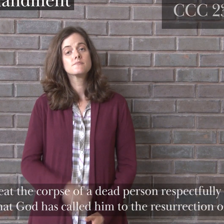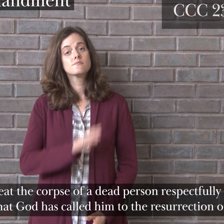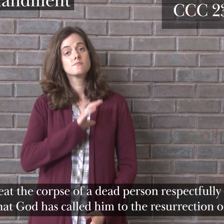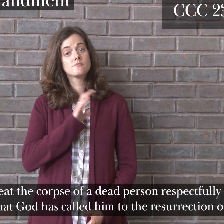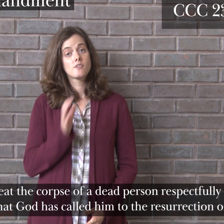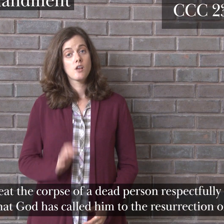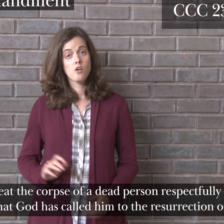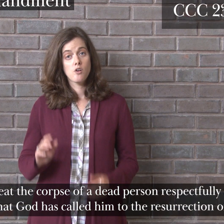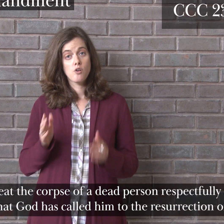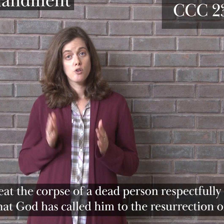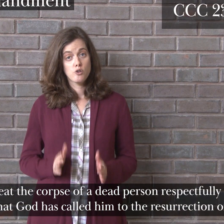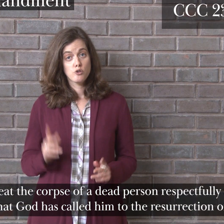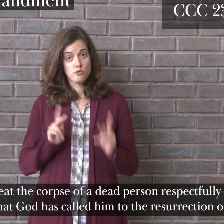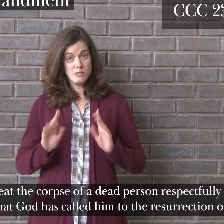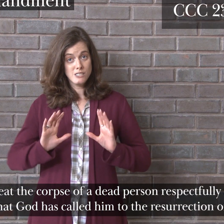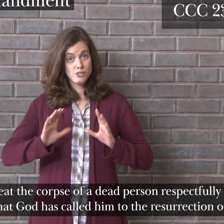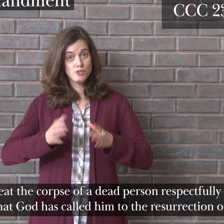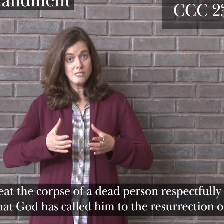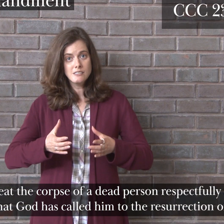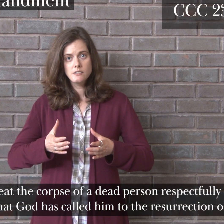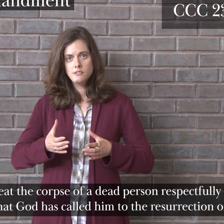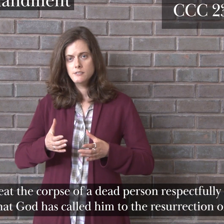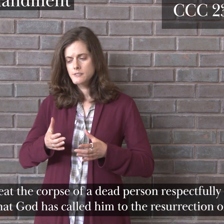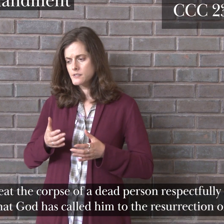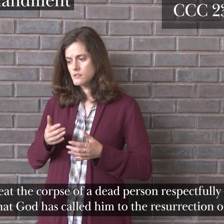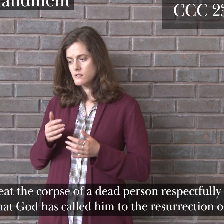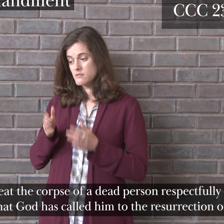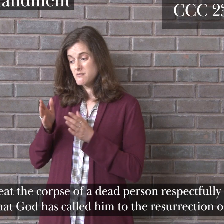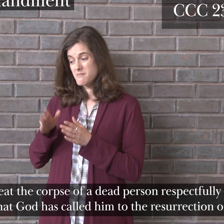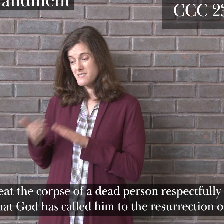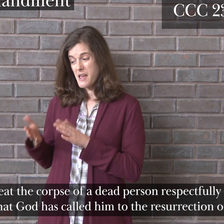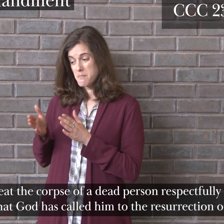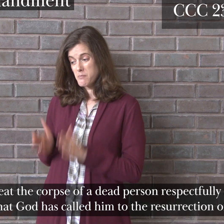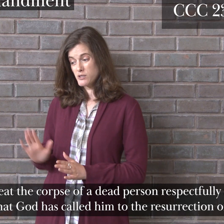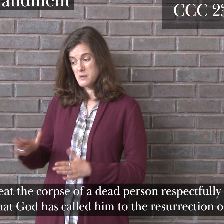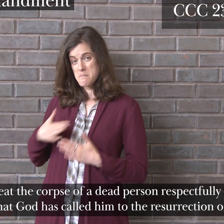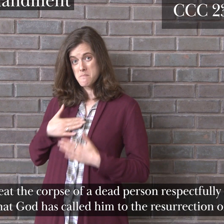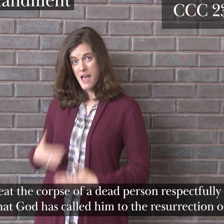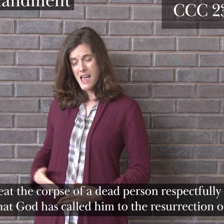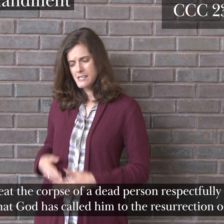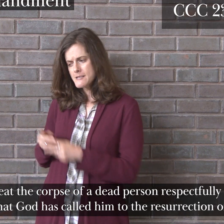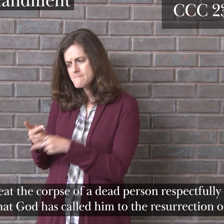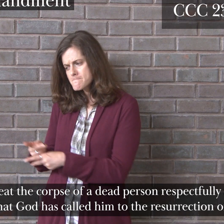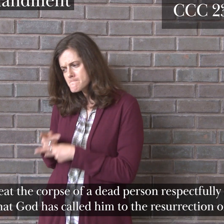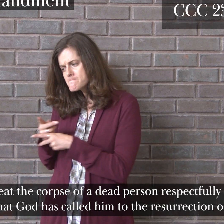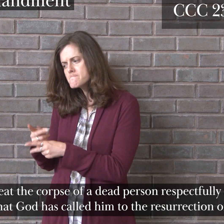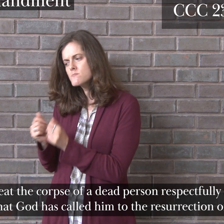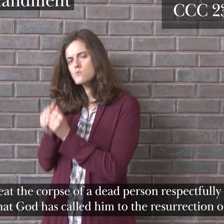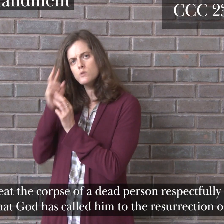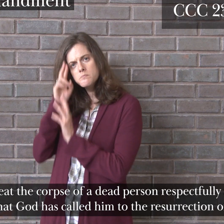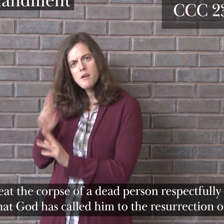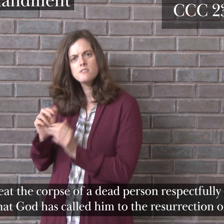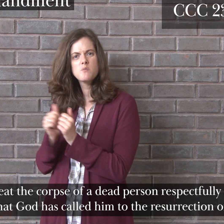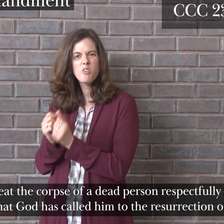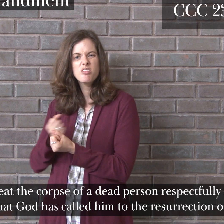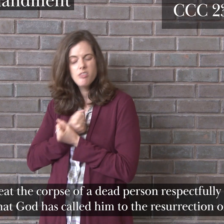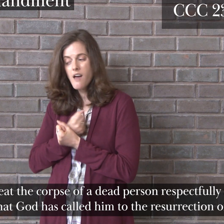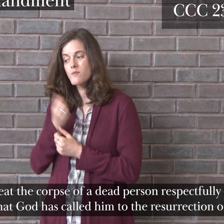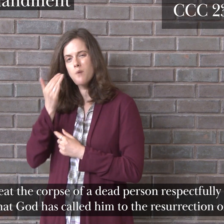Christians treat the corpse of a dead person respectfully and lovingly, realizing that